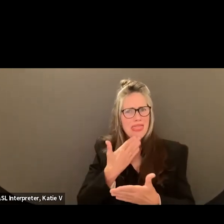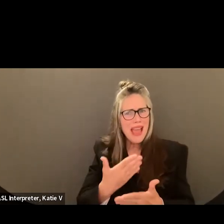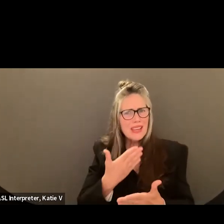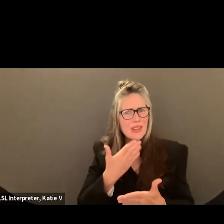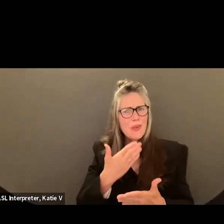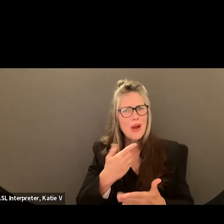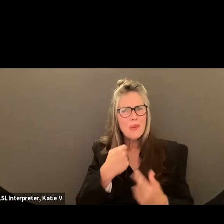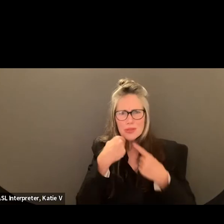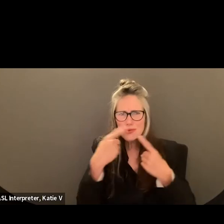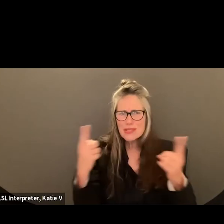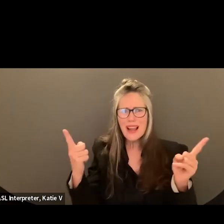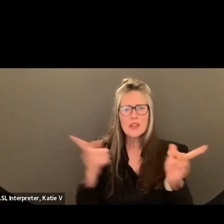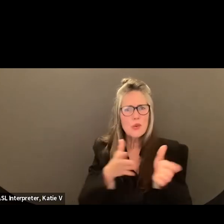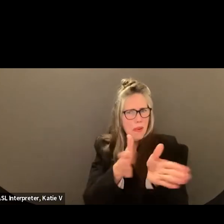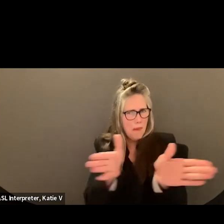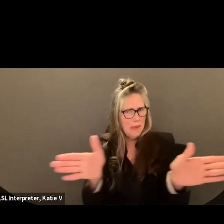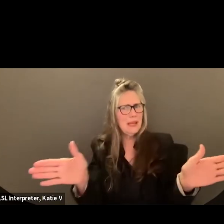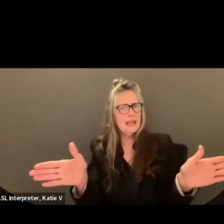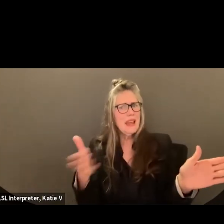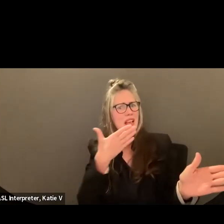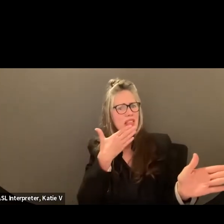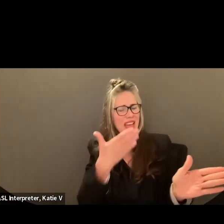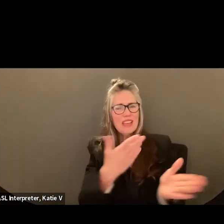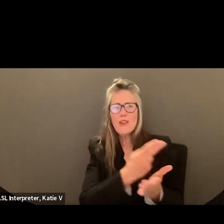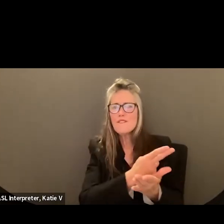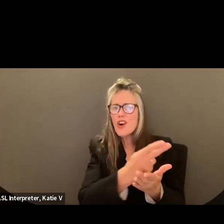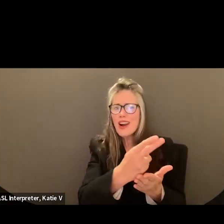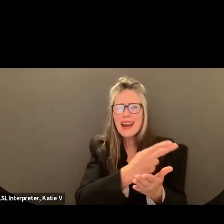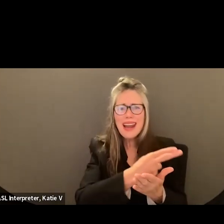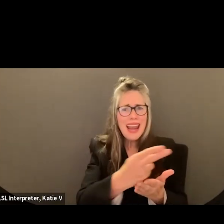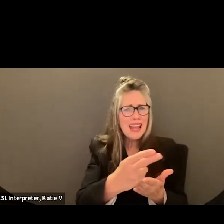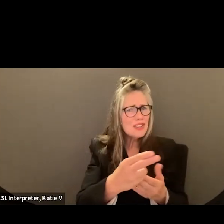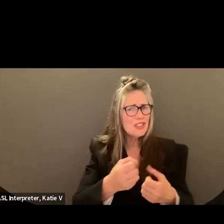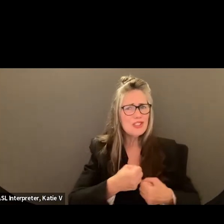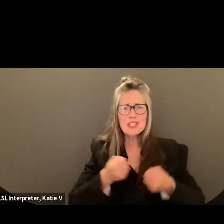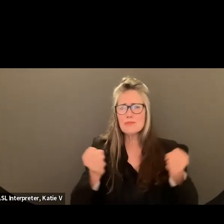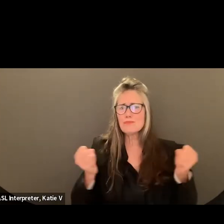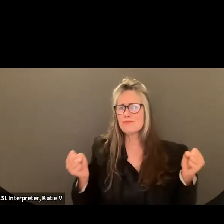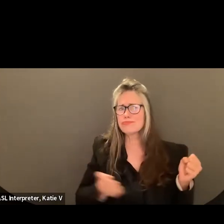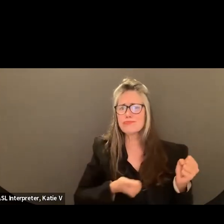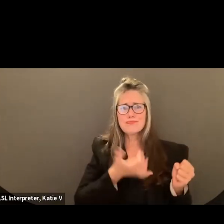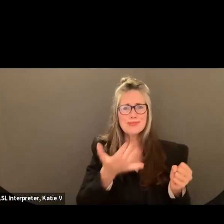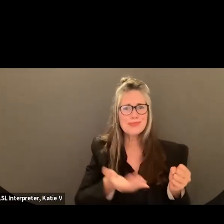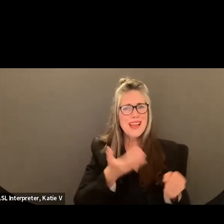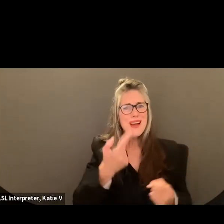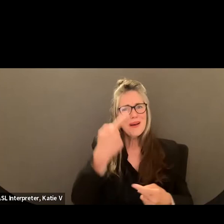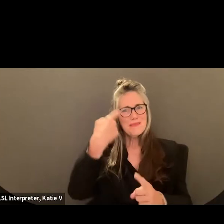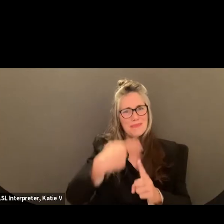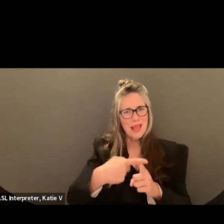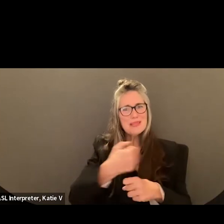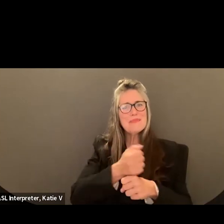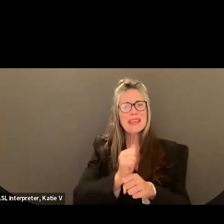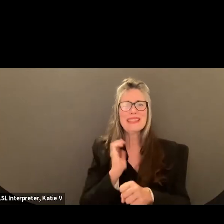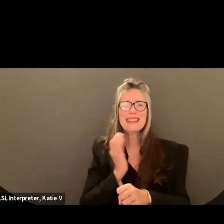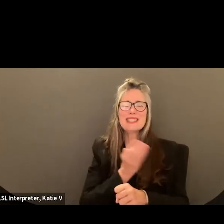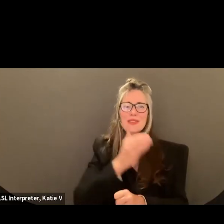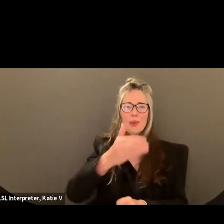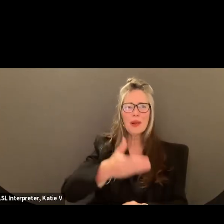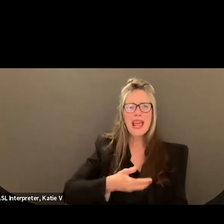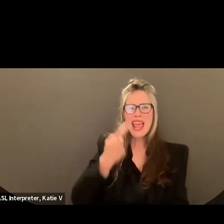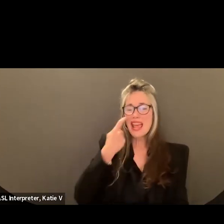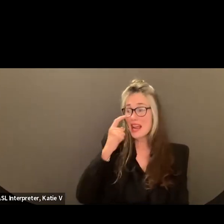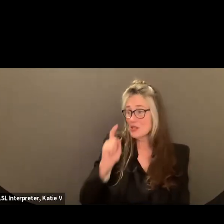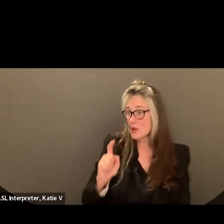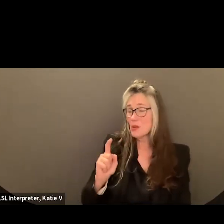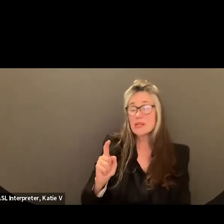their suggestions and for making us feel so welcome. I also noticed that in the past two weeks, 17 classified employees